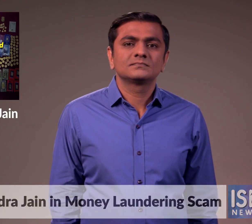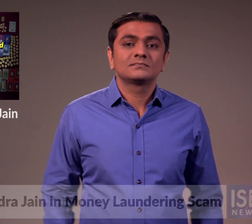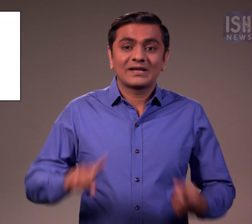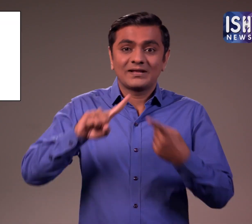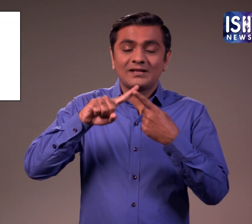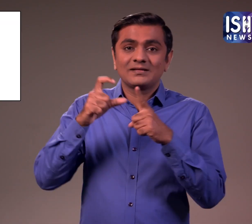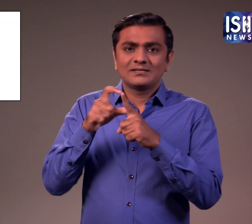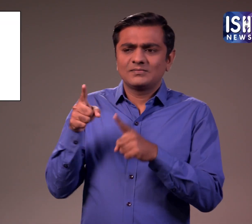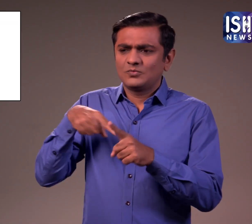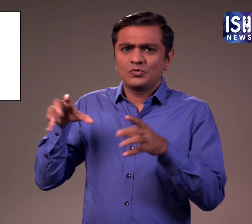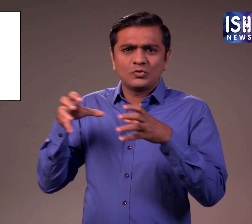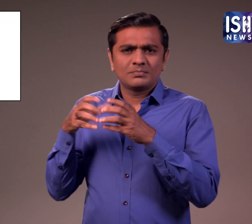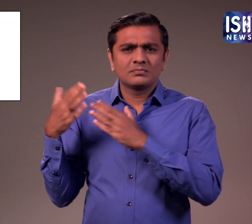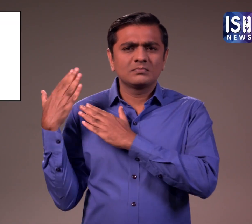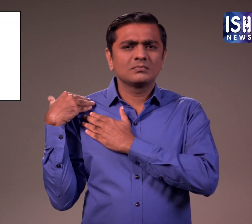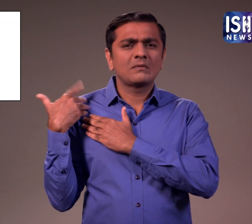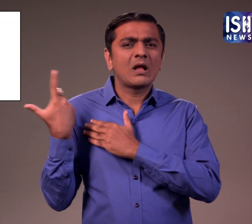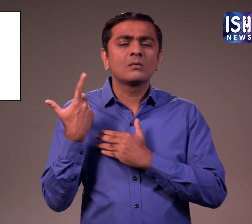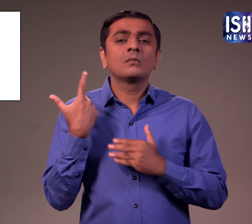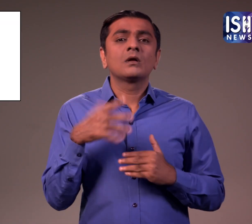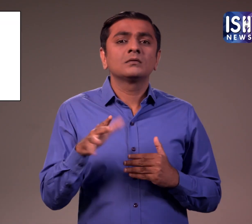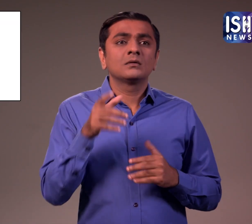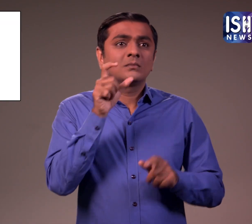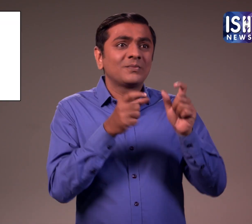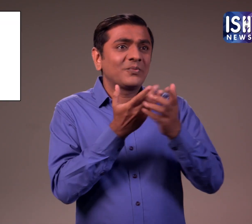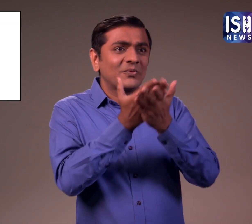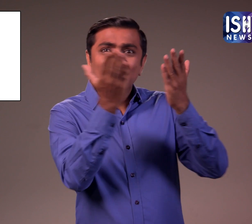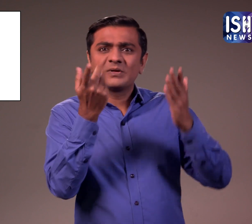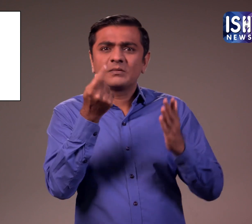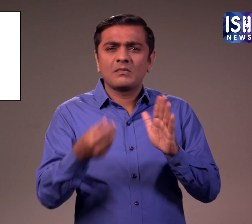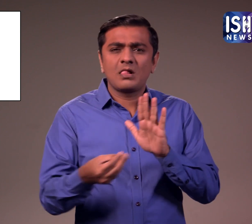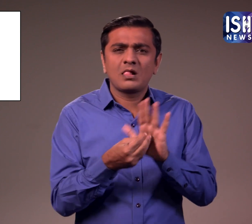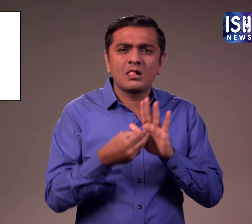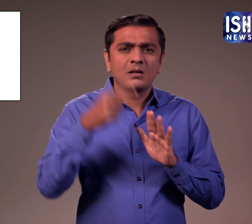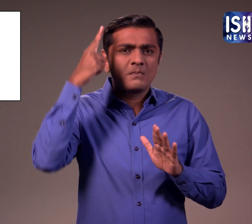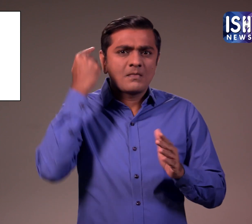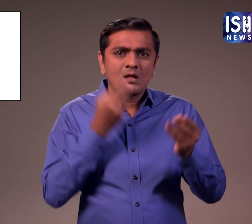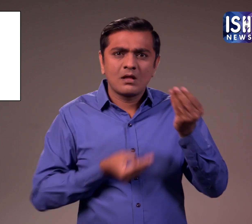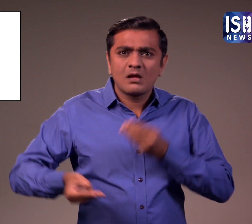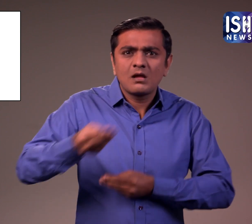The Enforcement Directorate is the agency that fights money laundering.